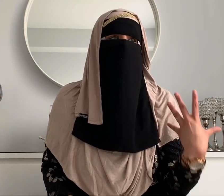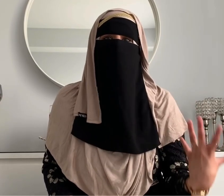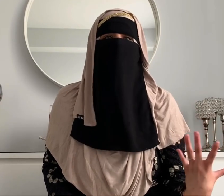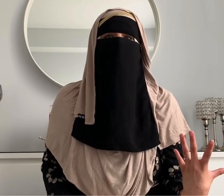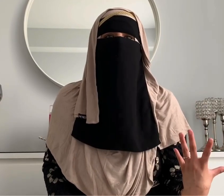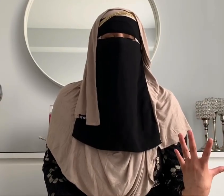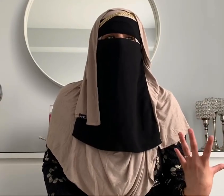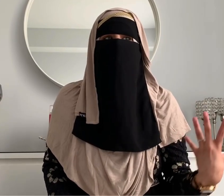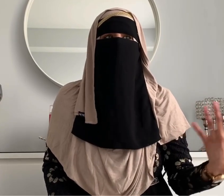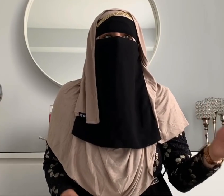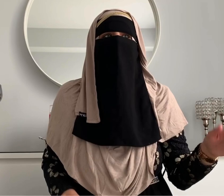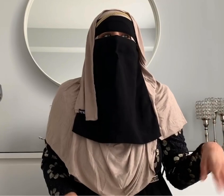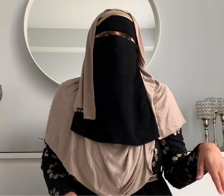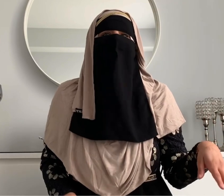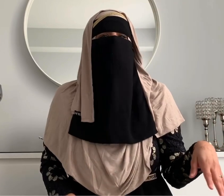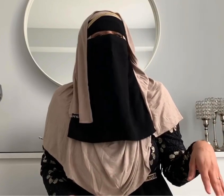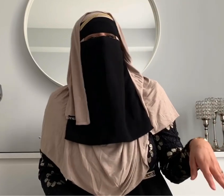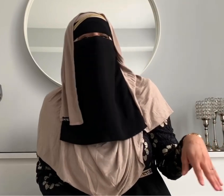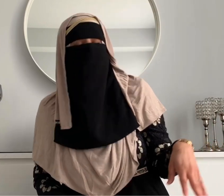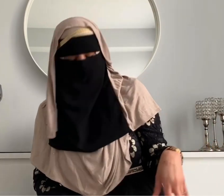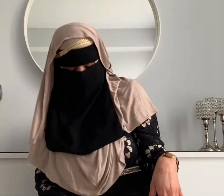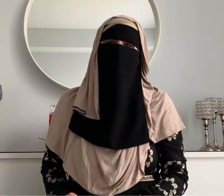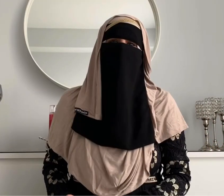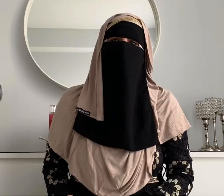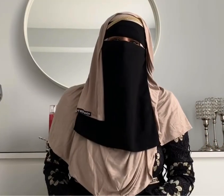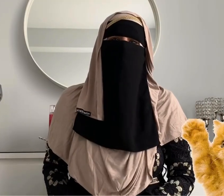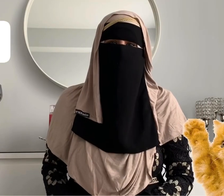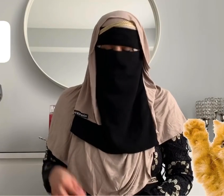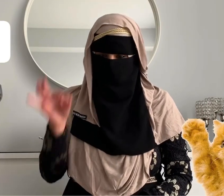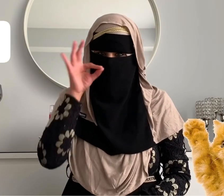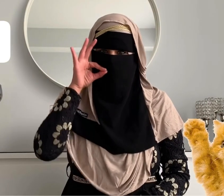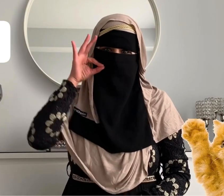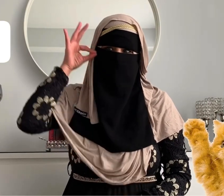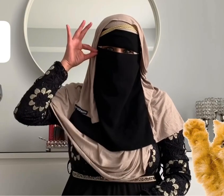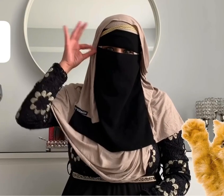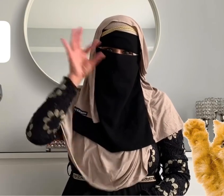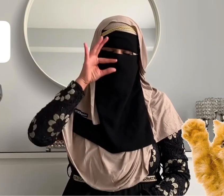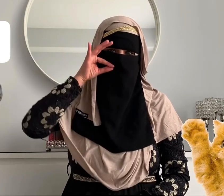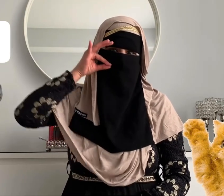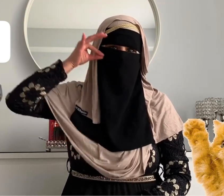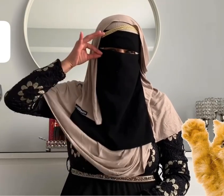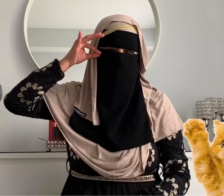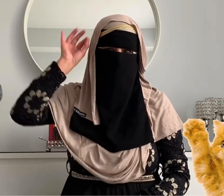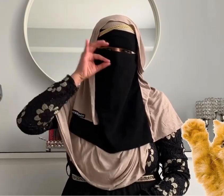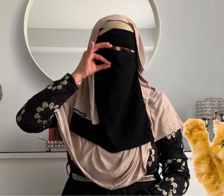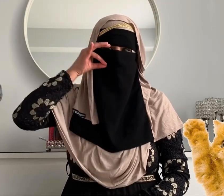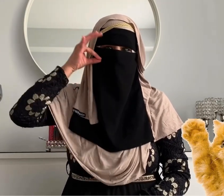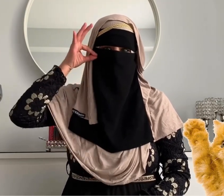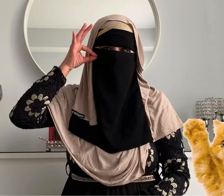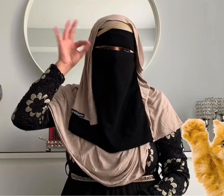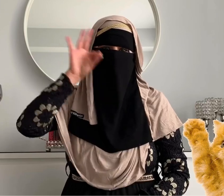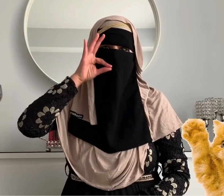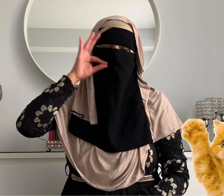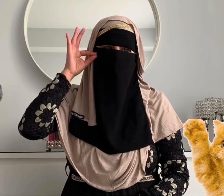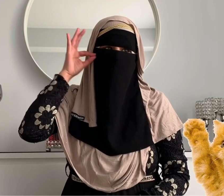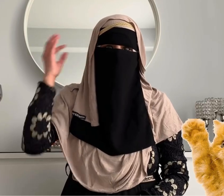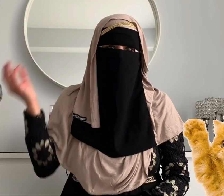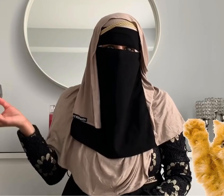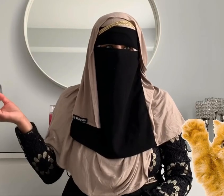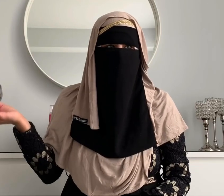she sees the dog she's like cat it's this like you know the whiskers of the cat and samara's sign